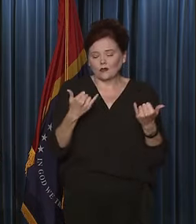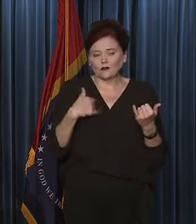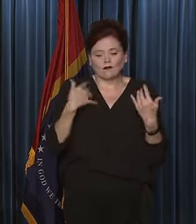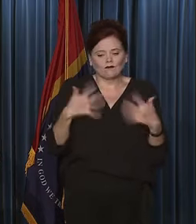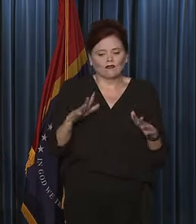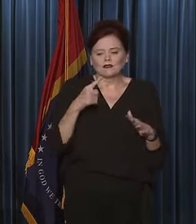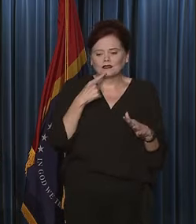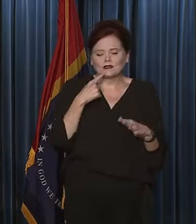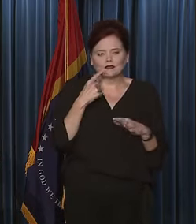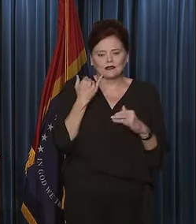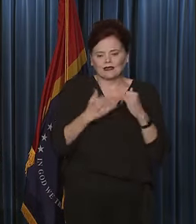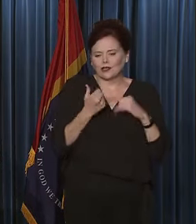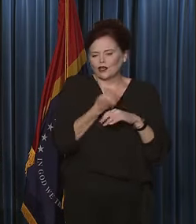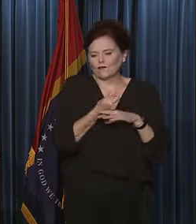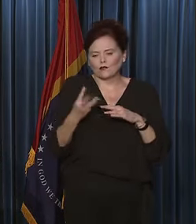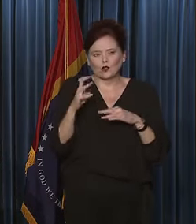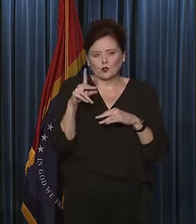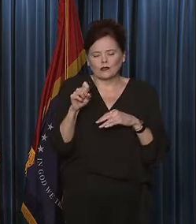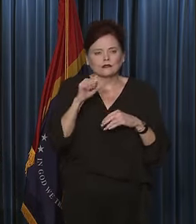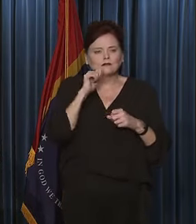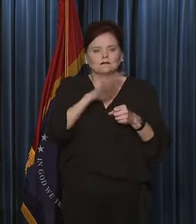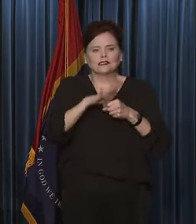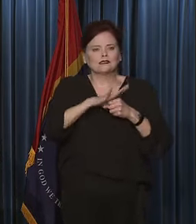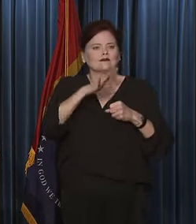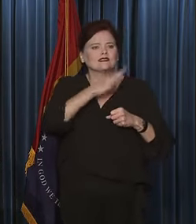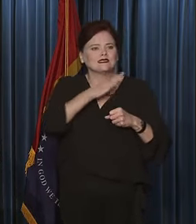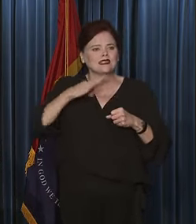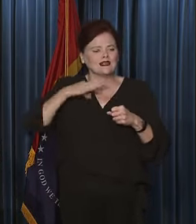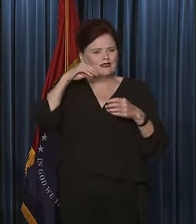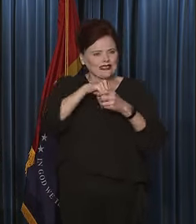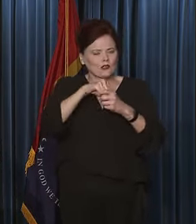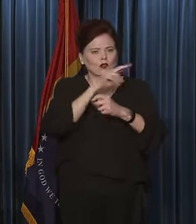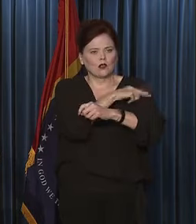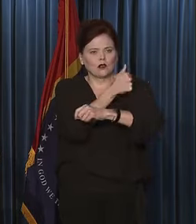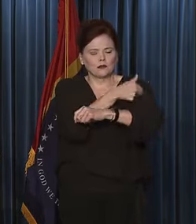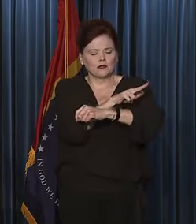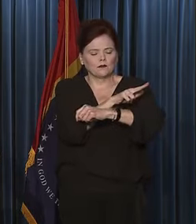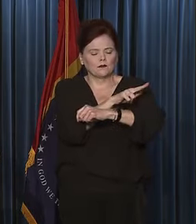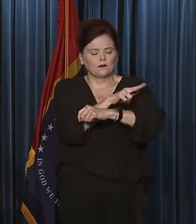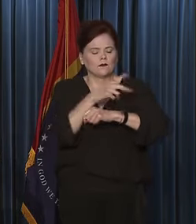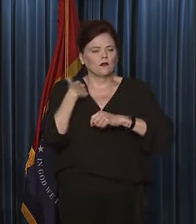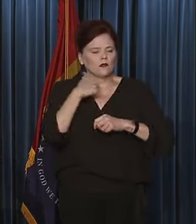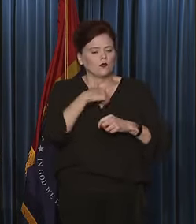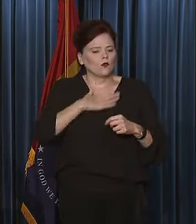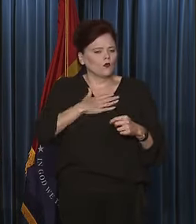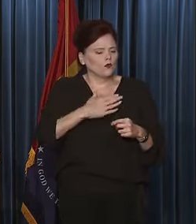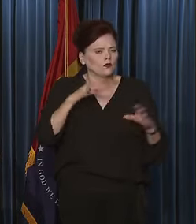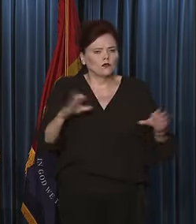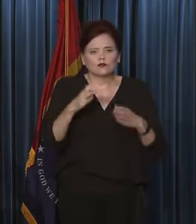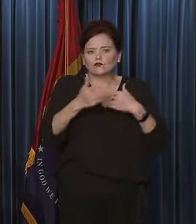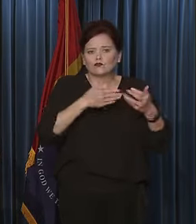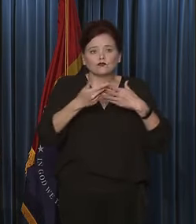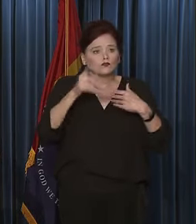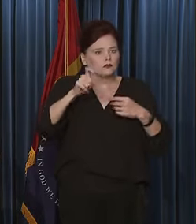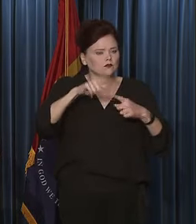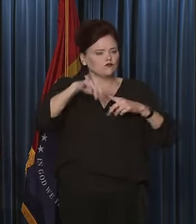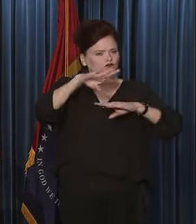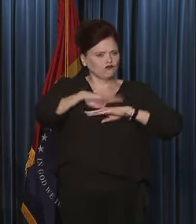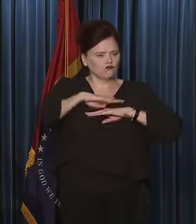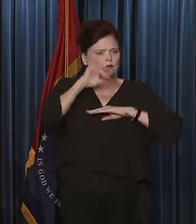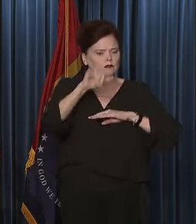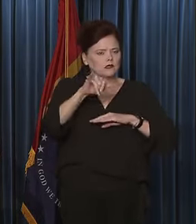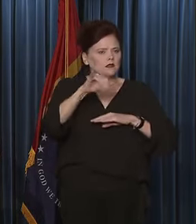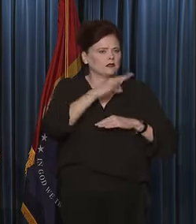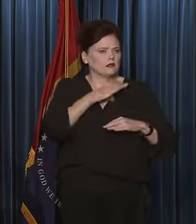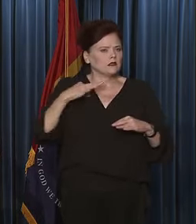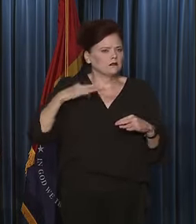over the last several weeks, is the lack of staffing within our hospitals. And we're willing to do whatever it takes to meet those